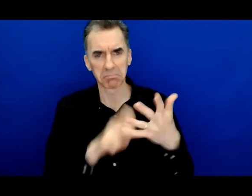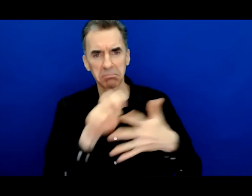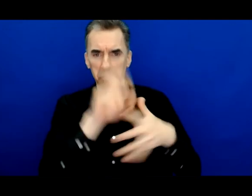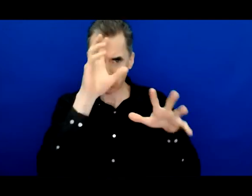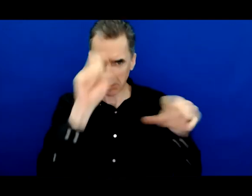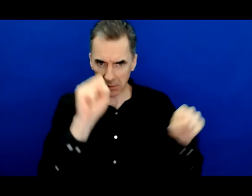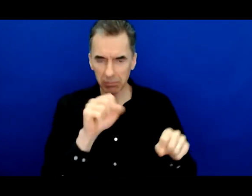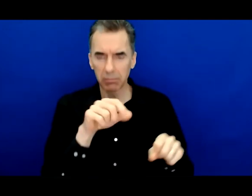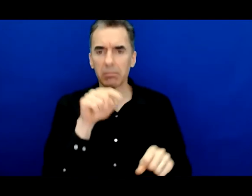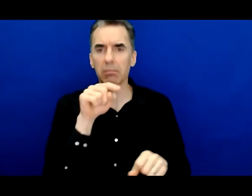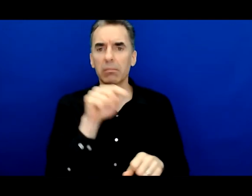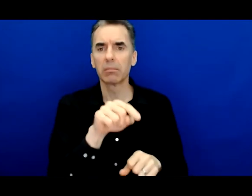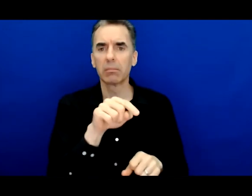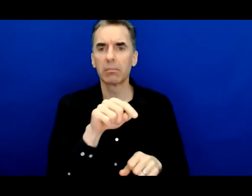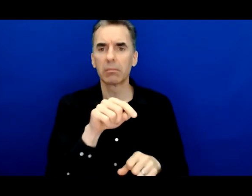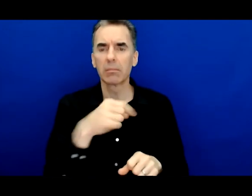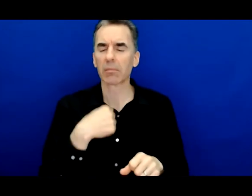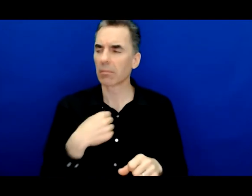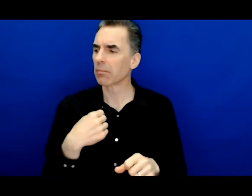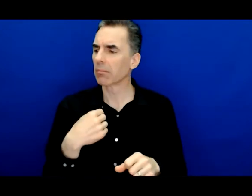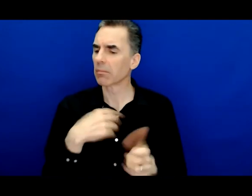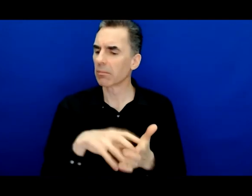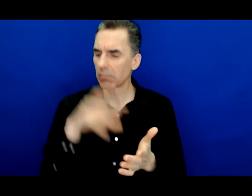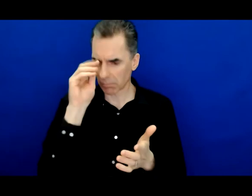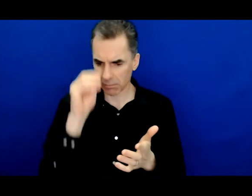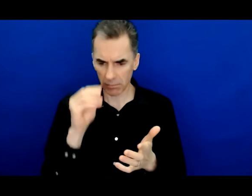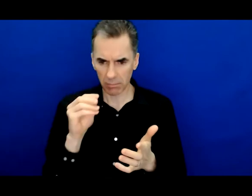to start exercising this idea of people